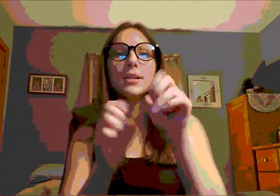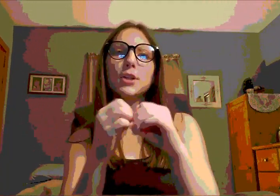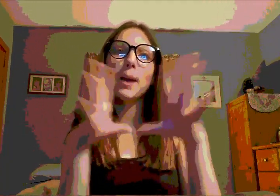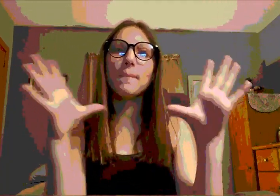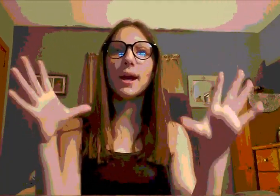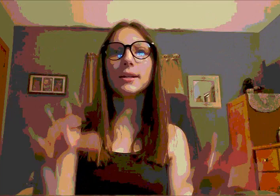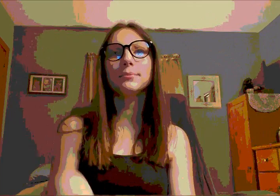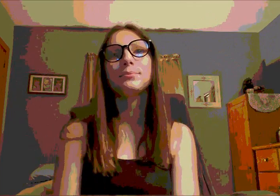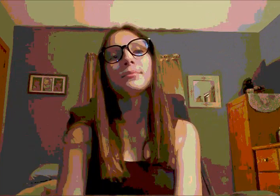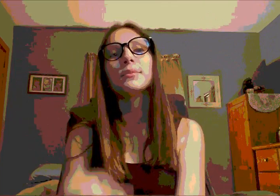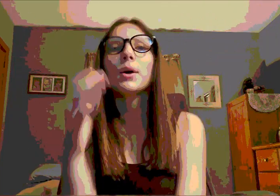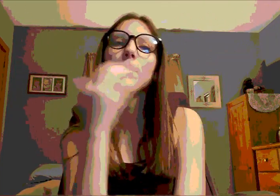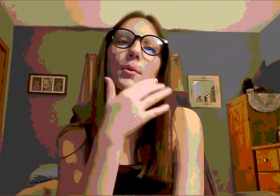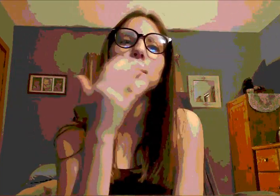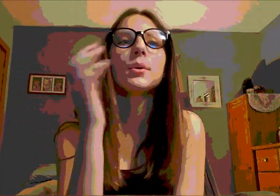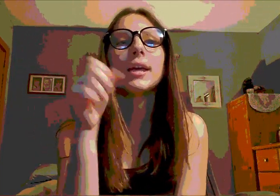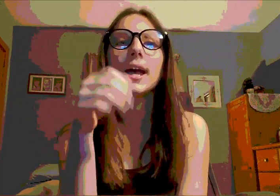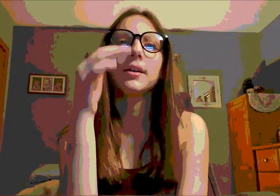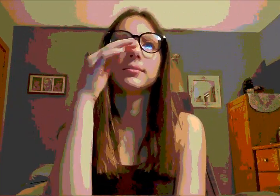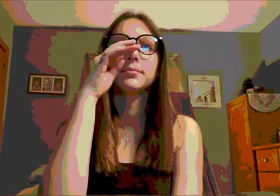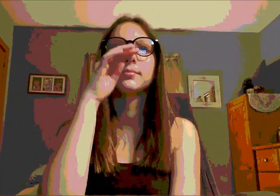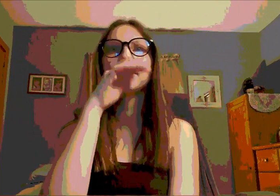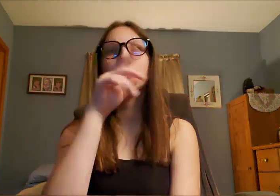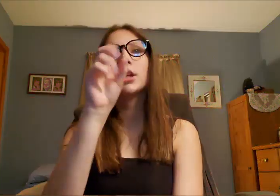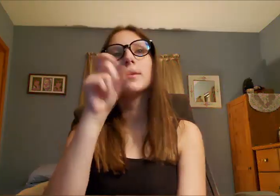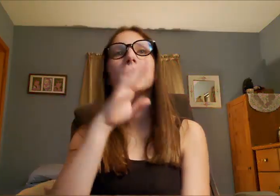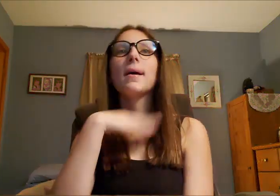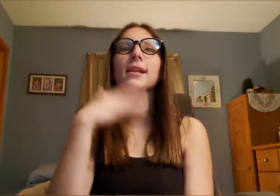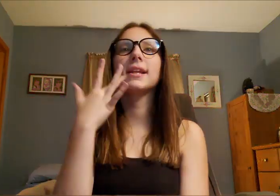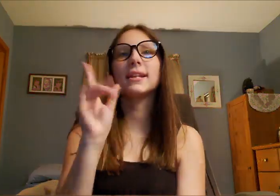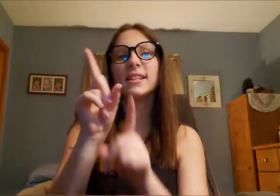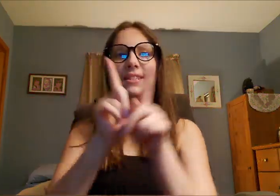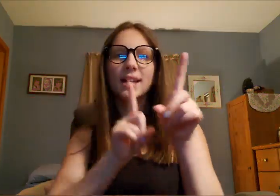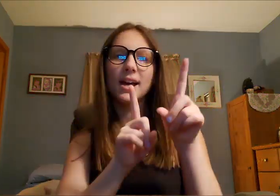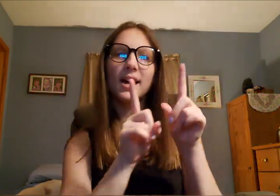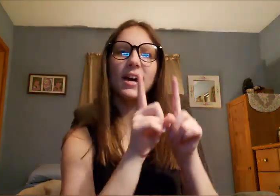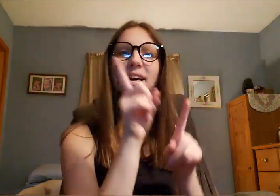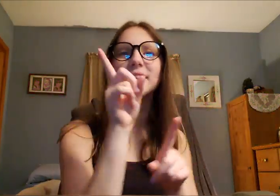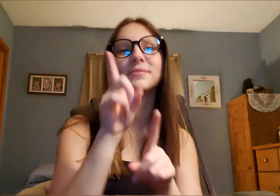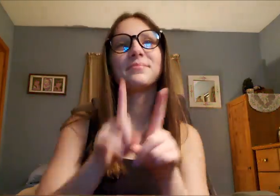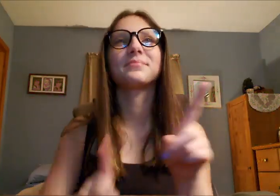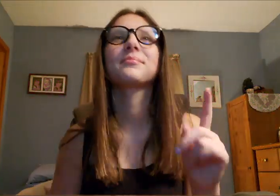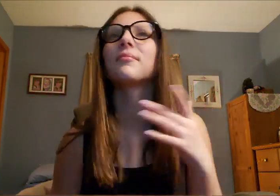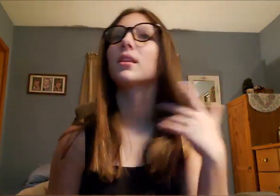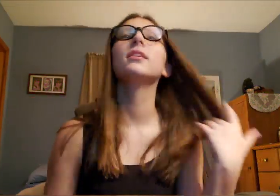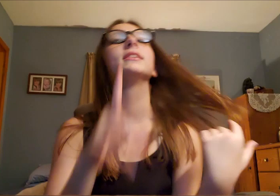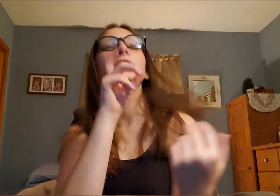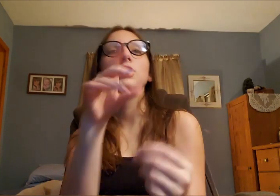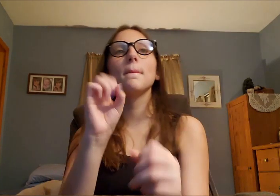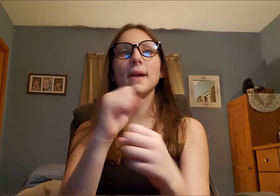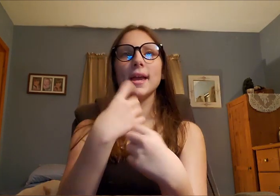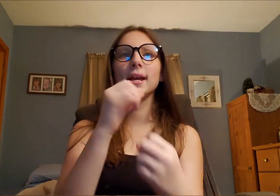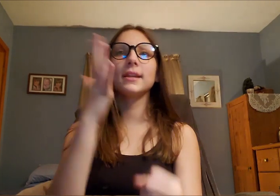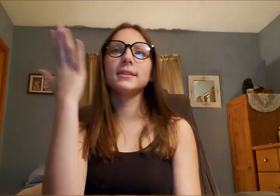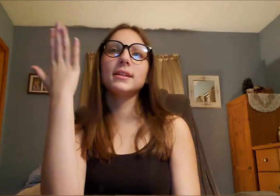starlight, yeah You must be my lucky star Cause you make the